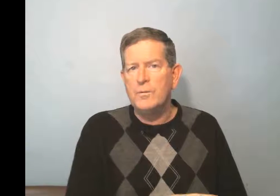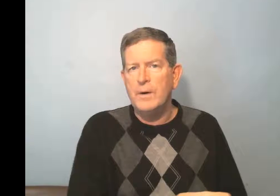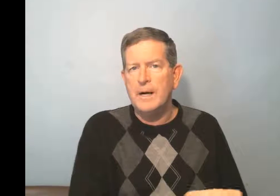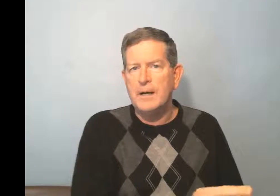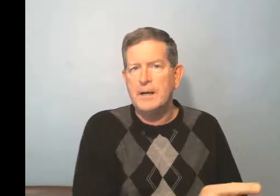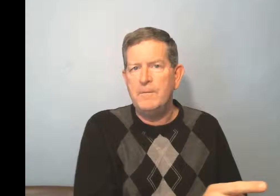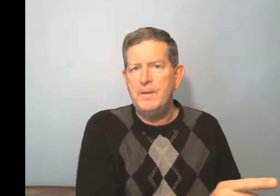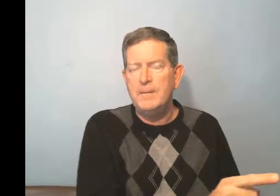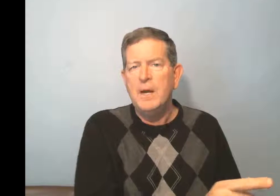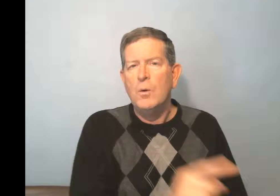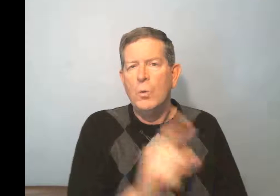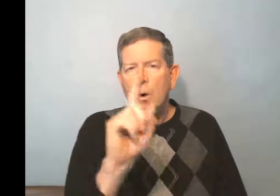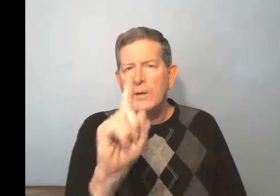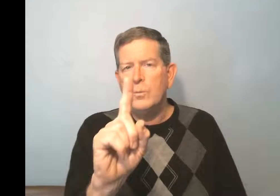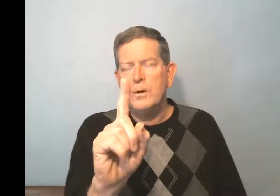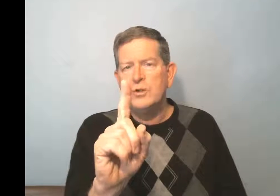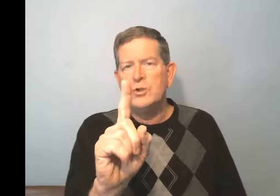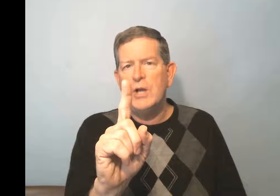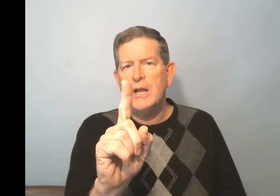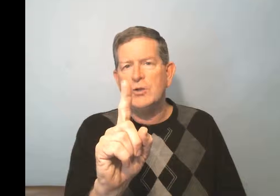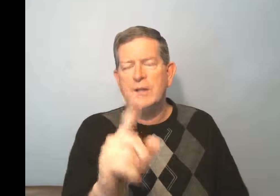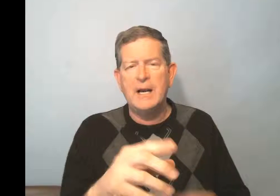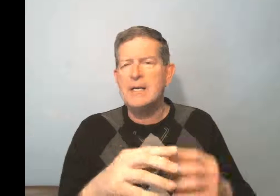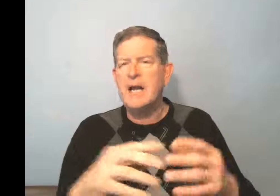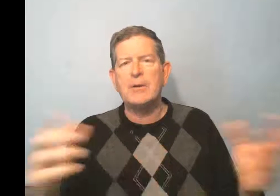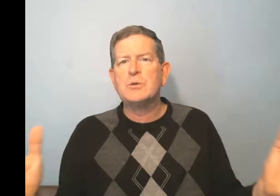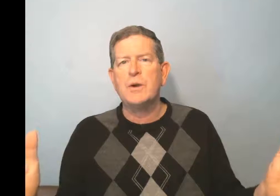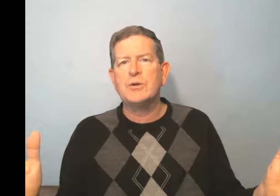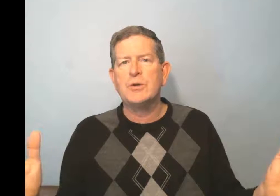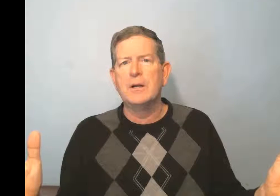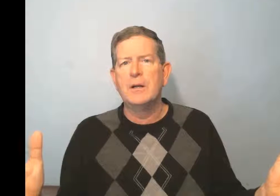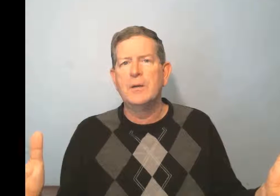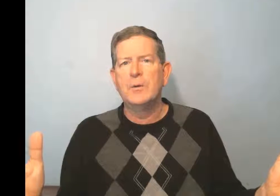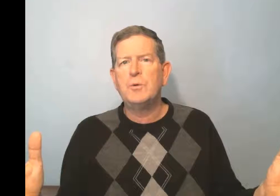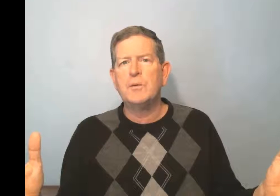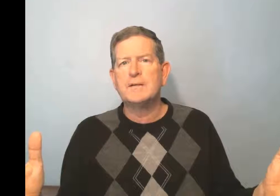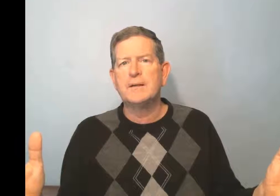voir un film. One word changed in that entire expression. Which one was it?